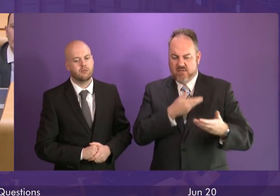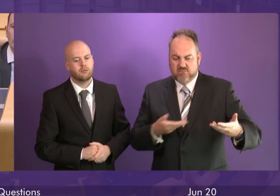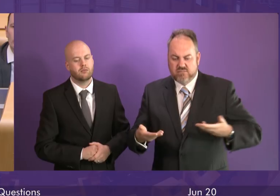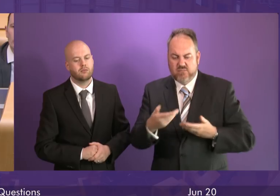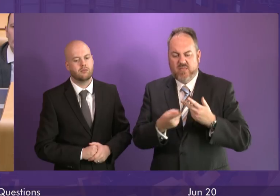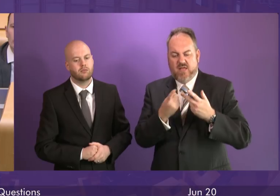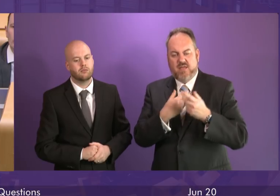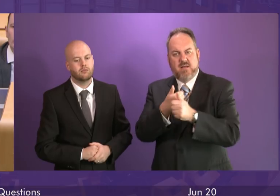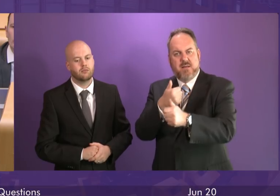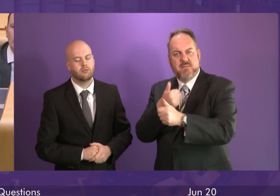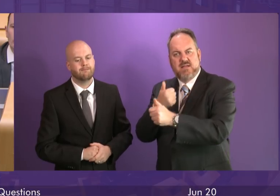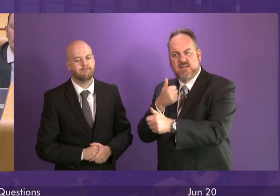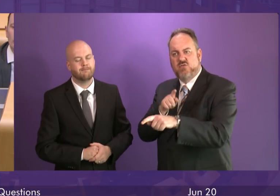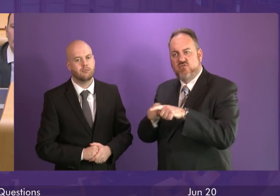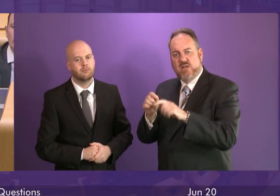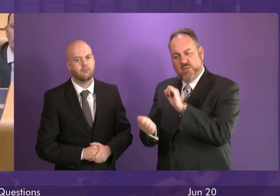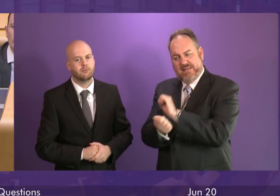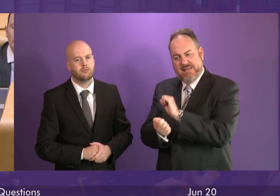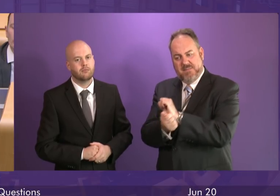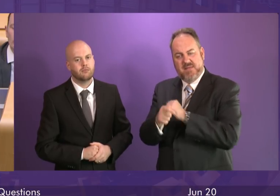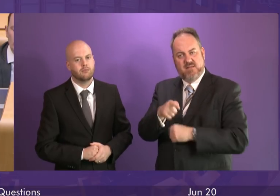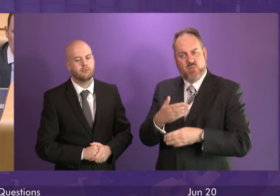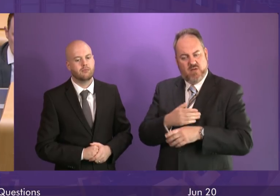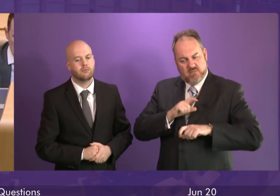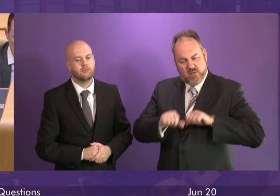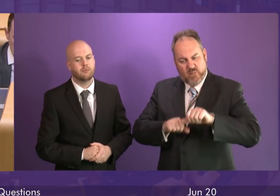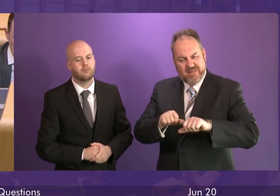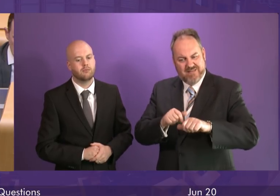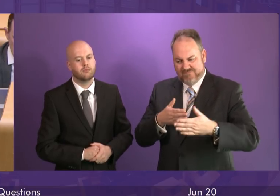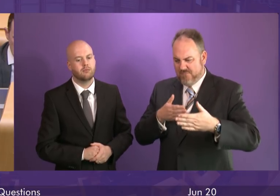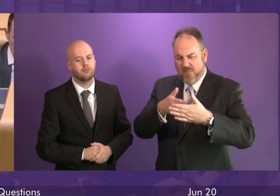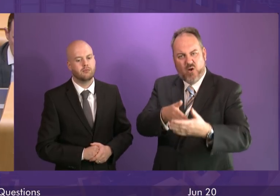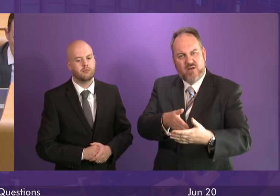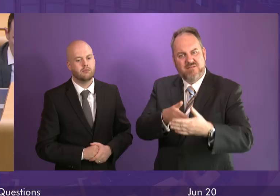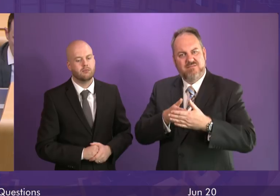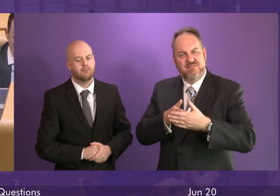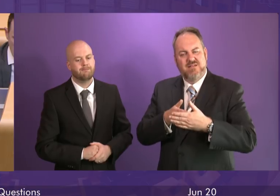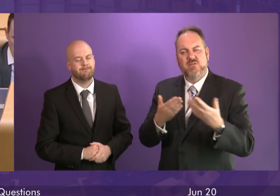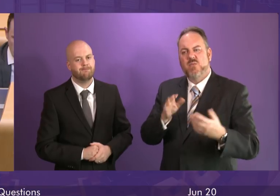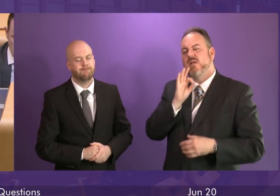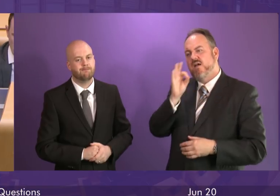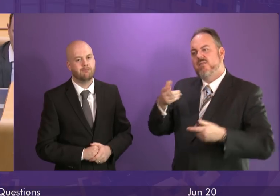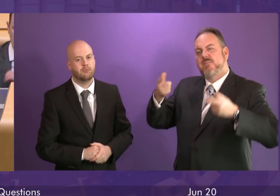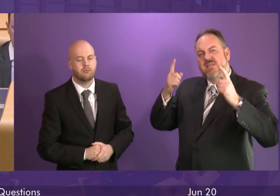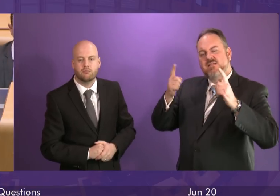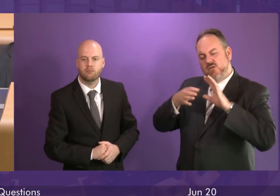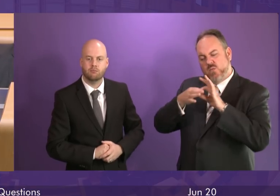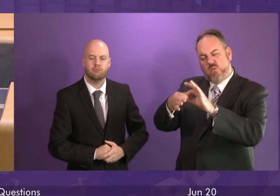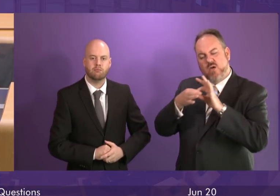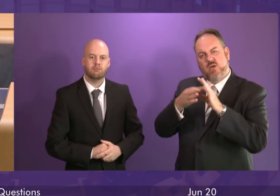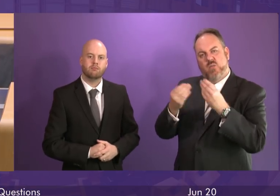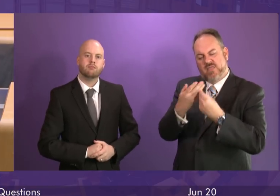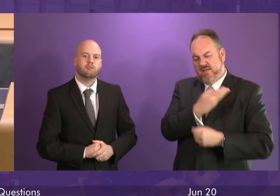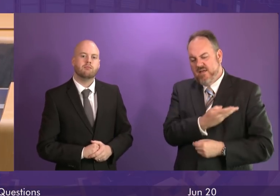interest in maintaining the station appear to have reached an impasse? Therefore, will she ask her Minister to work with the parties